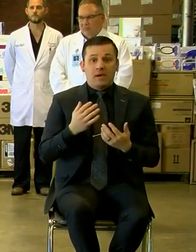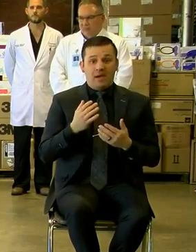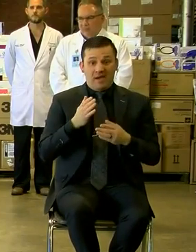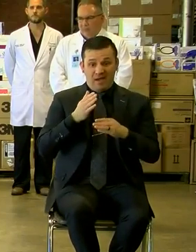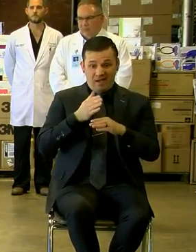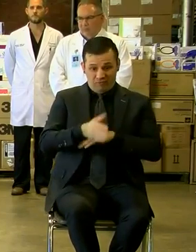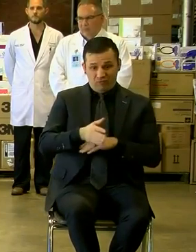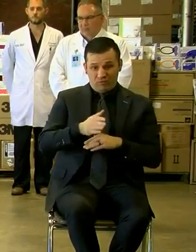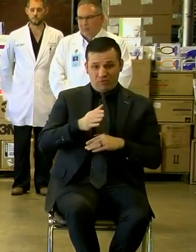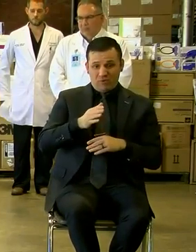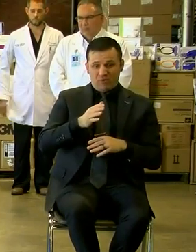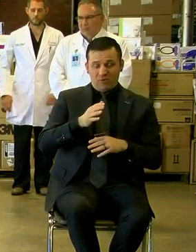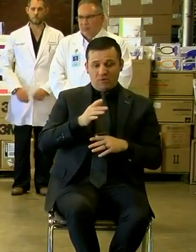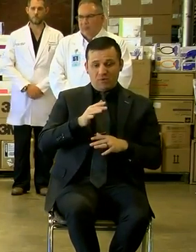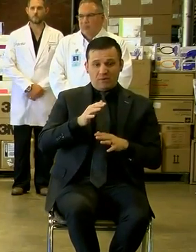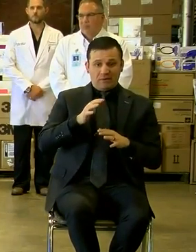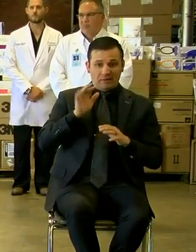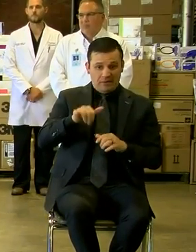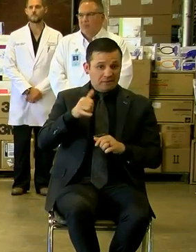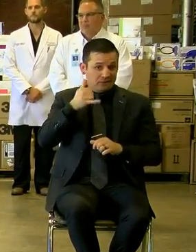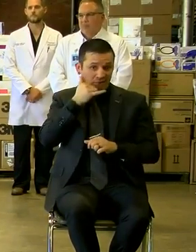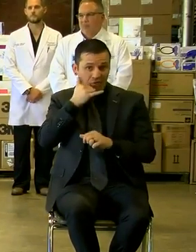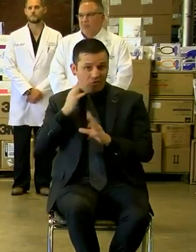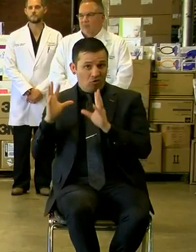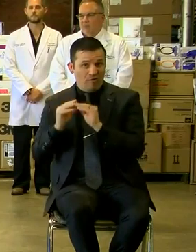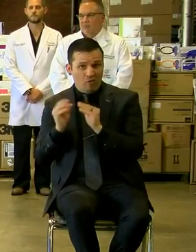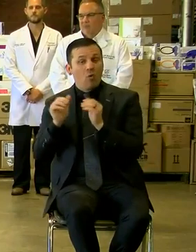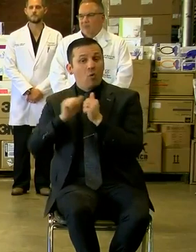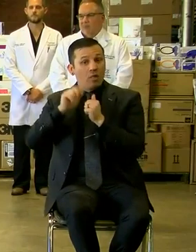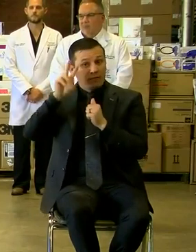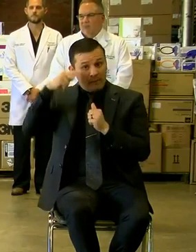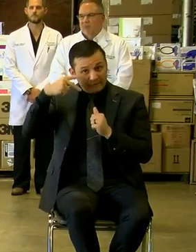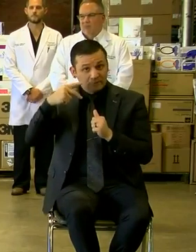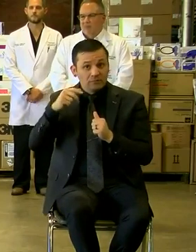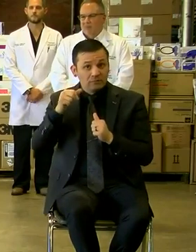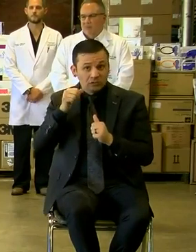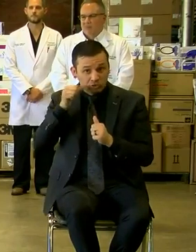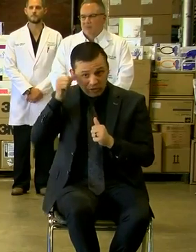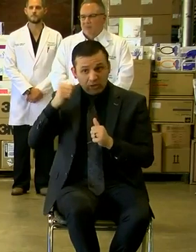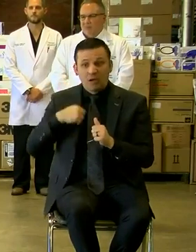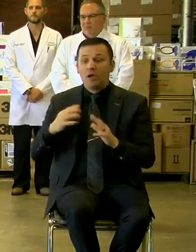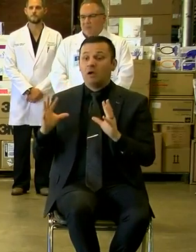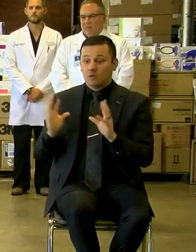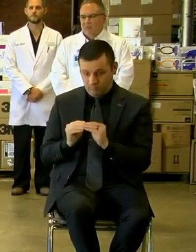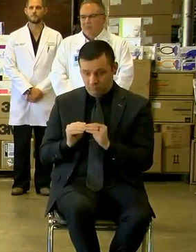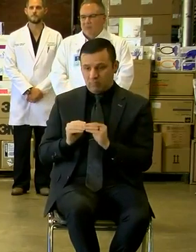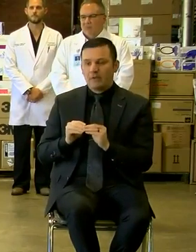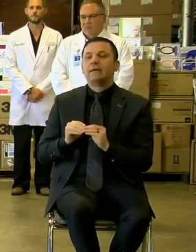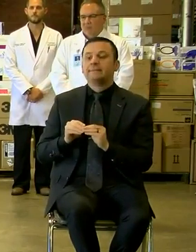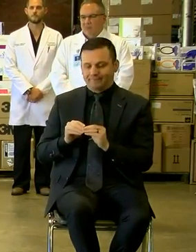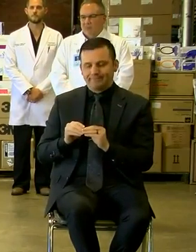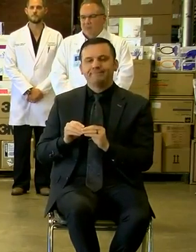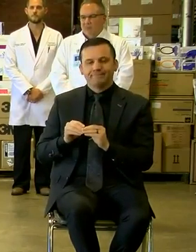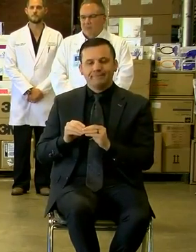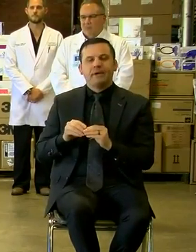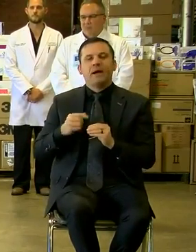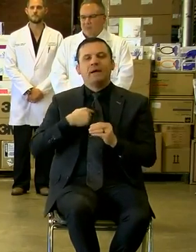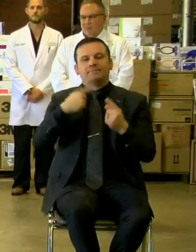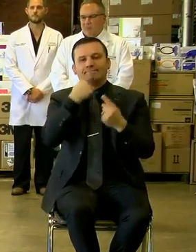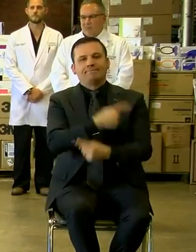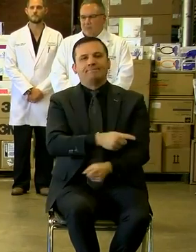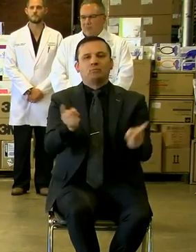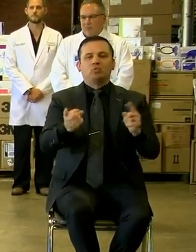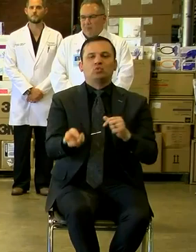aftermath of the telephone conference that we had with the Vice President yesterday, I am issuing two executive